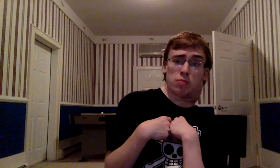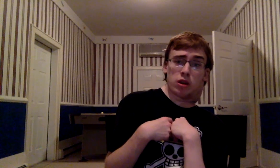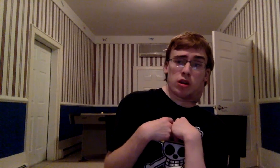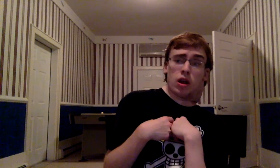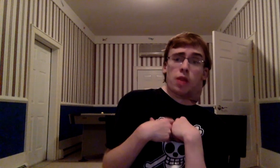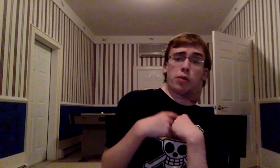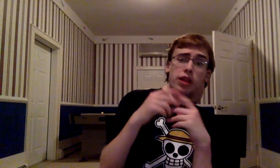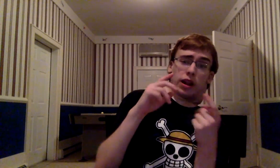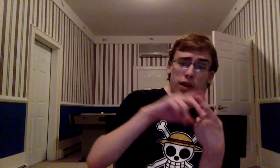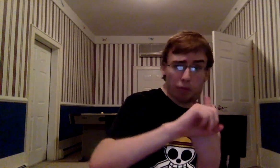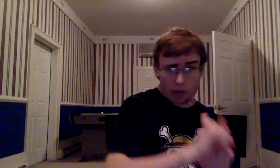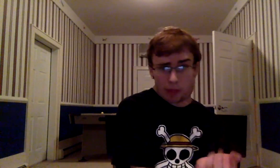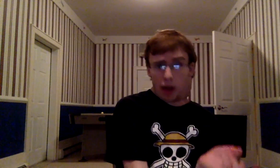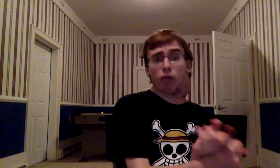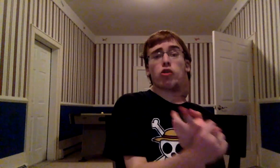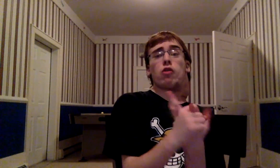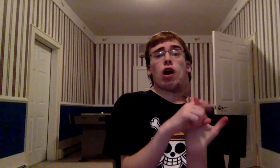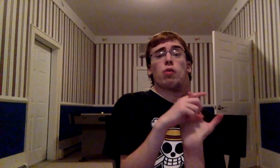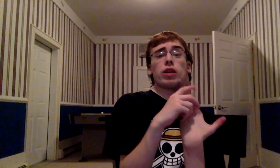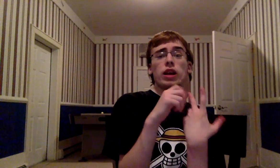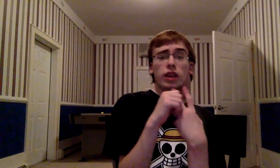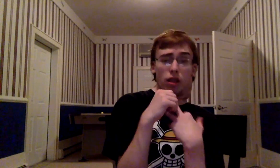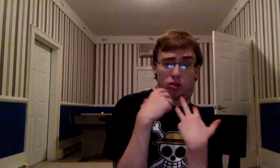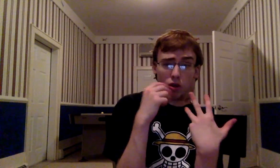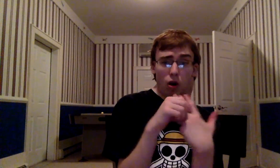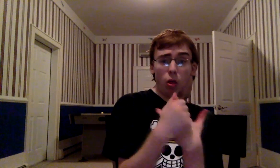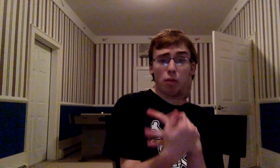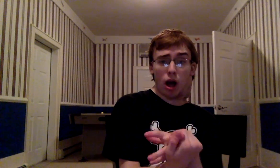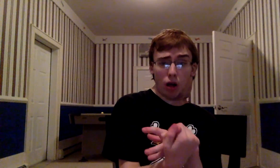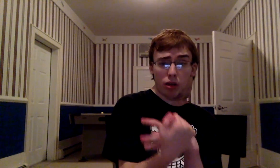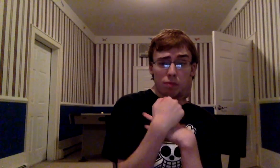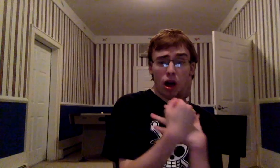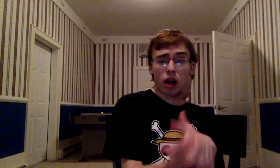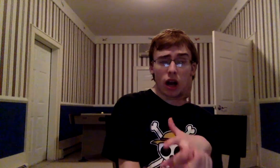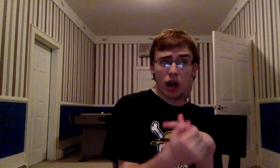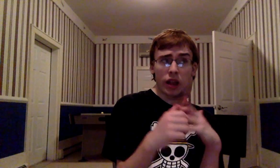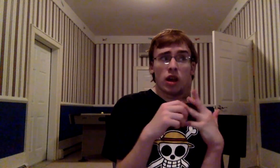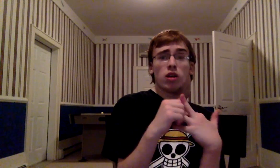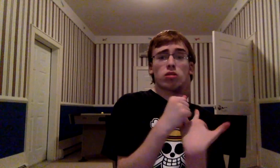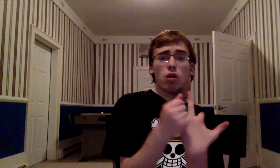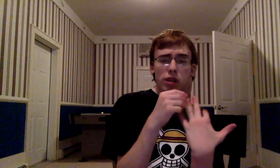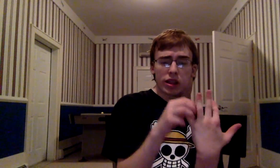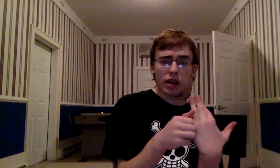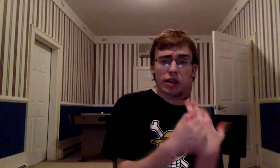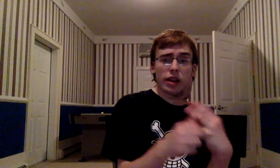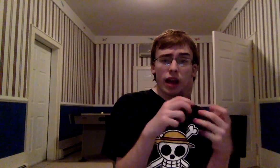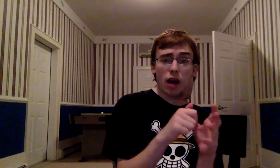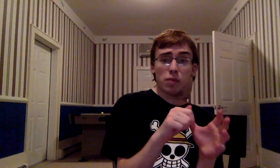Then we needed to get the flashback With Yuhaw We needed to get All the, all the, Bankai So many things needed to happen